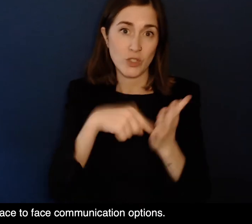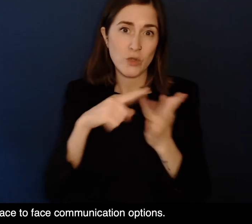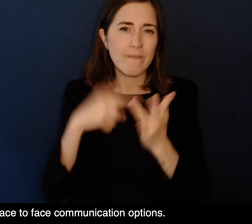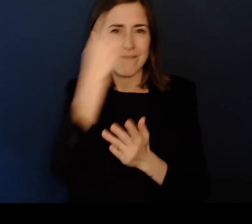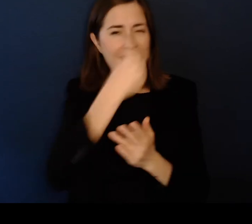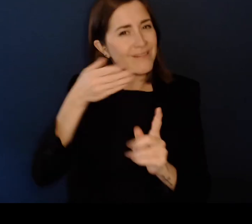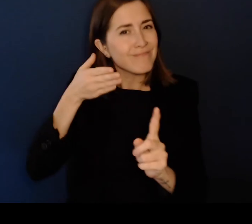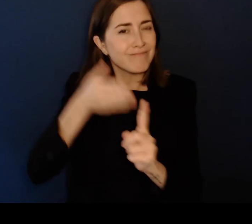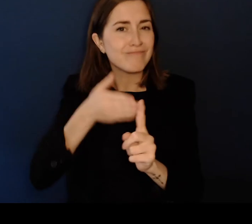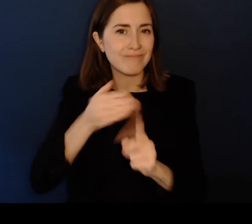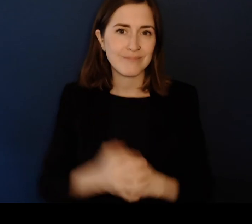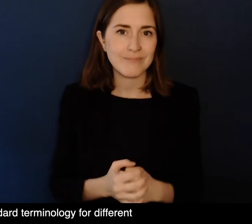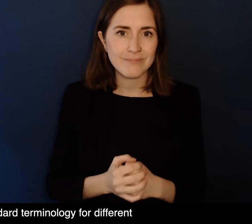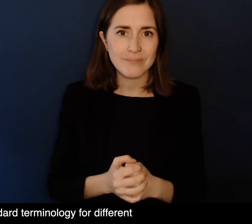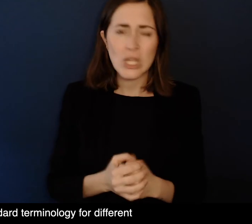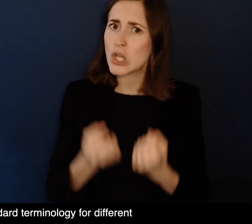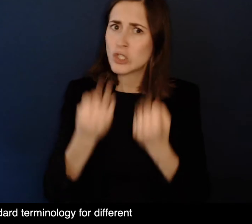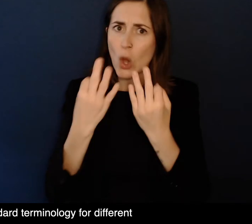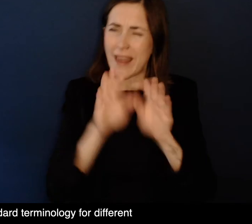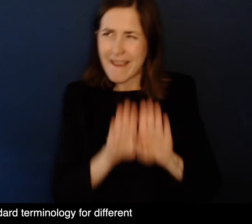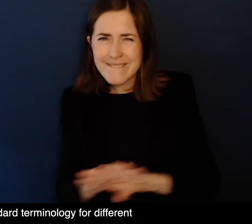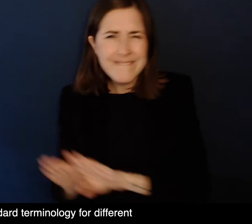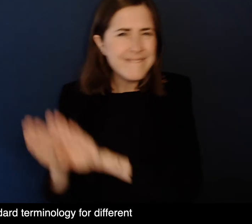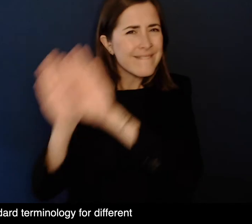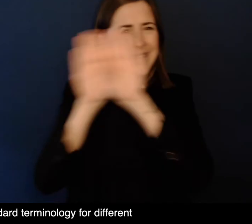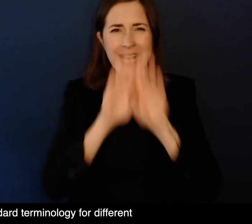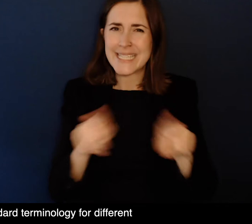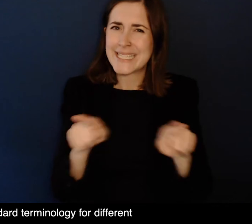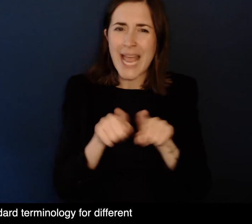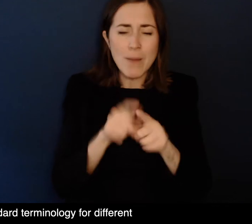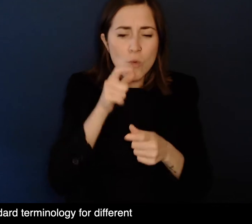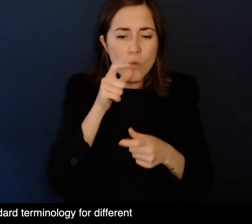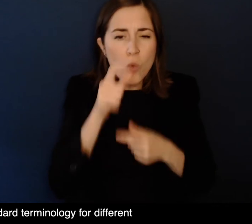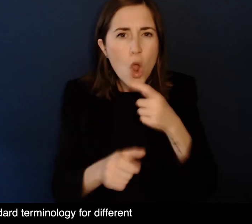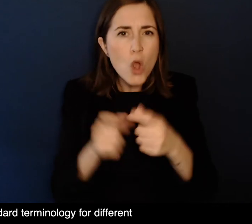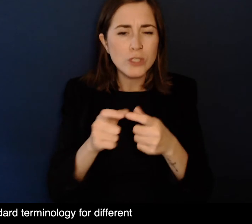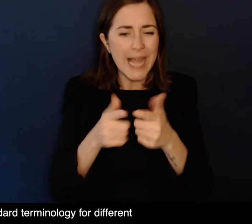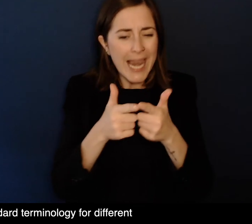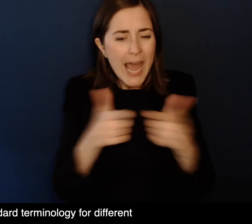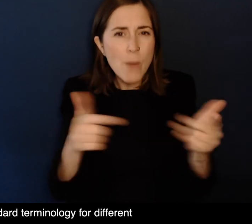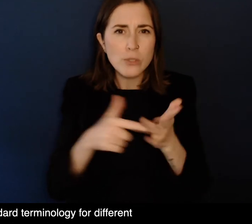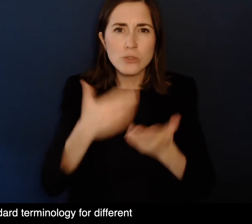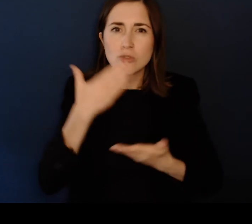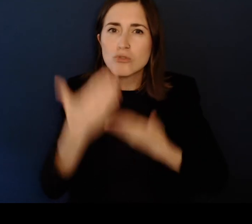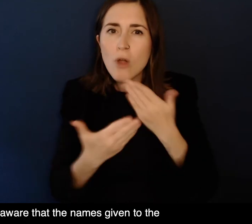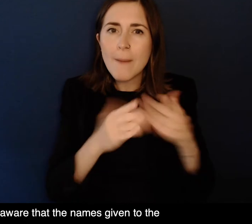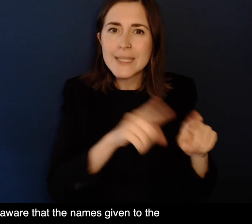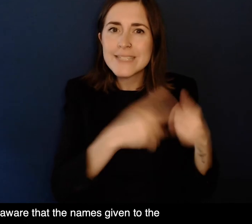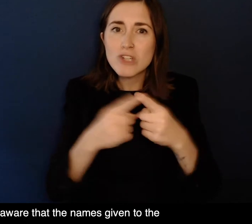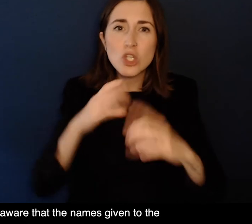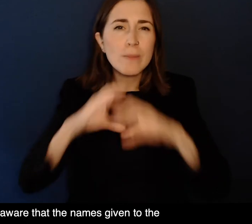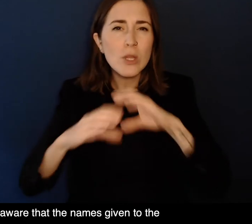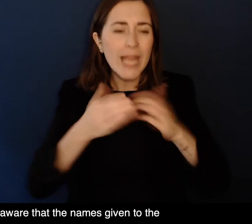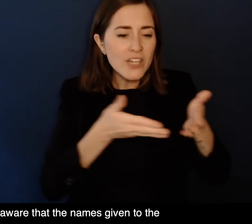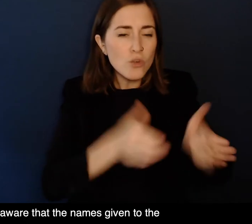options. There is no standard terminology for the different Deaf-Blind communication methods and techniques, so it is